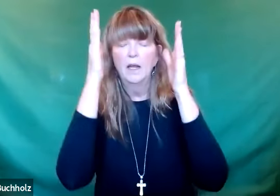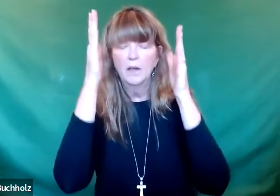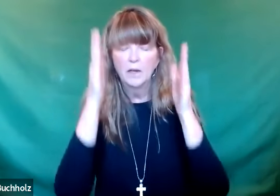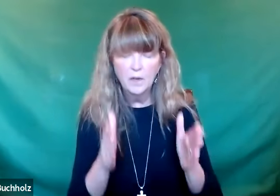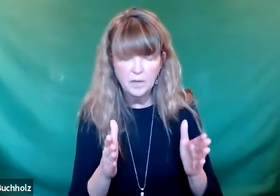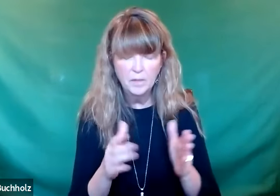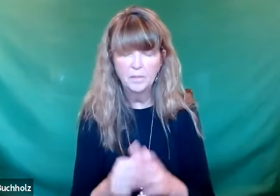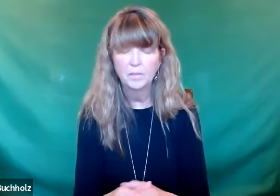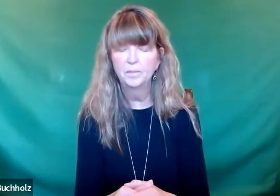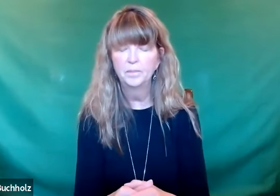pray.